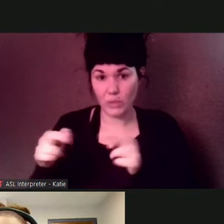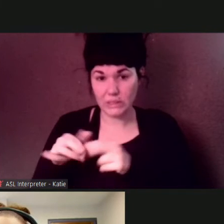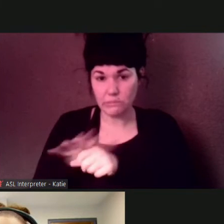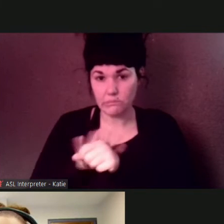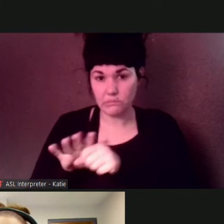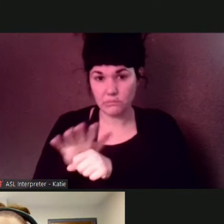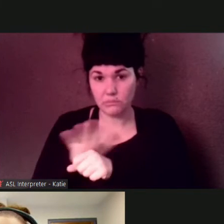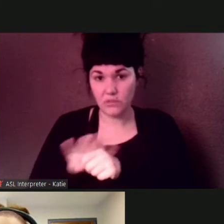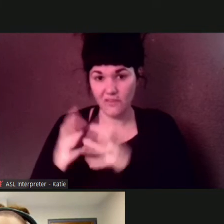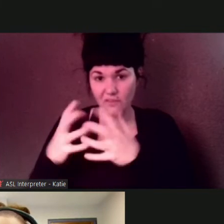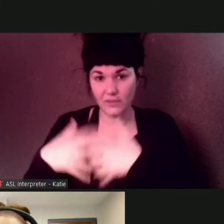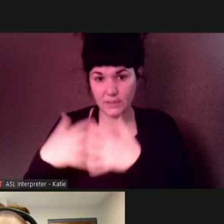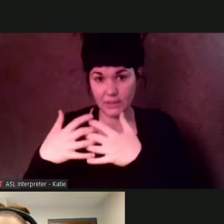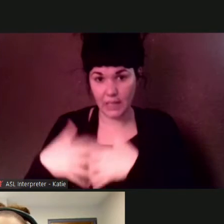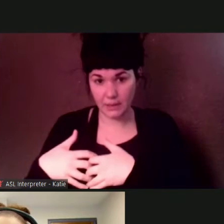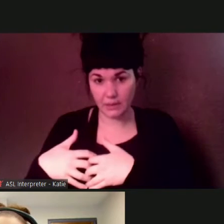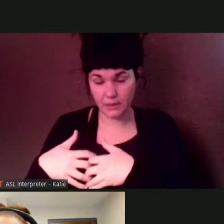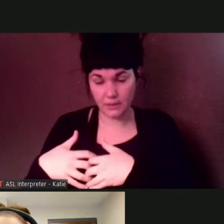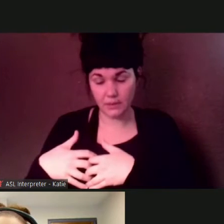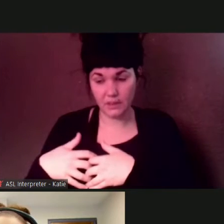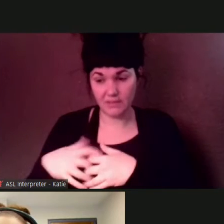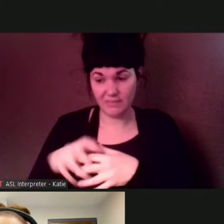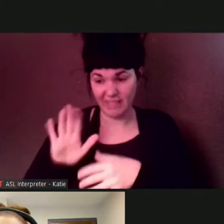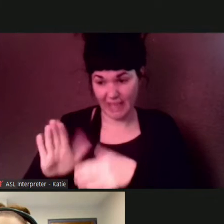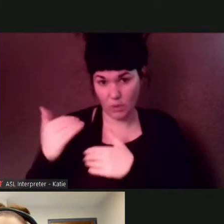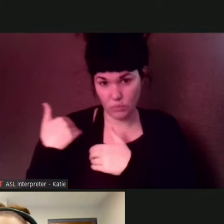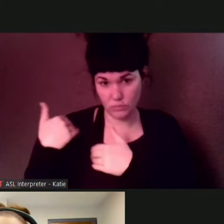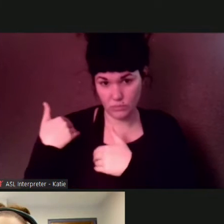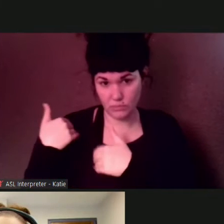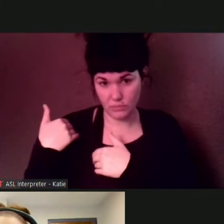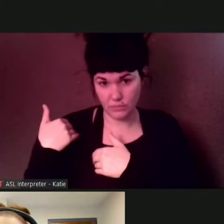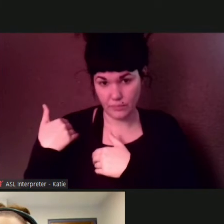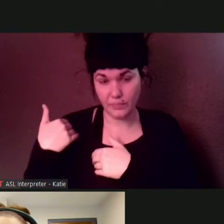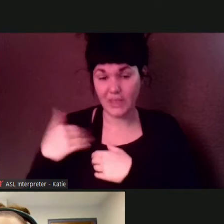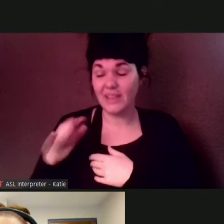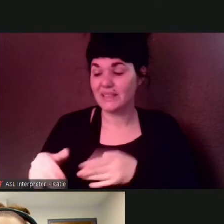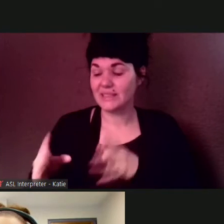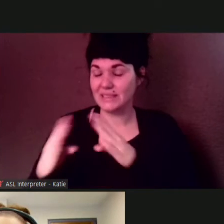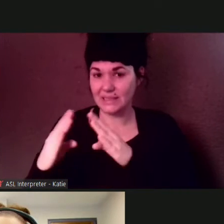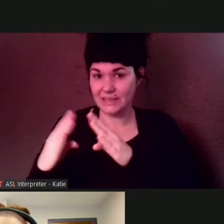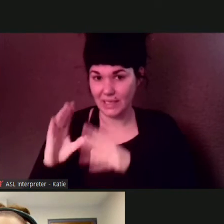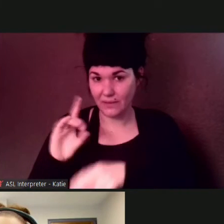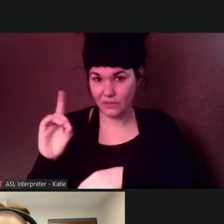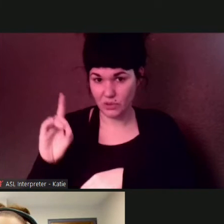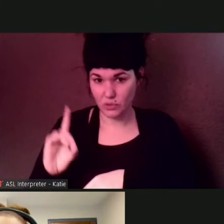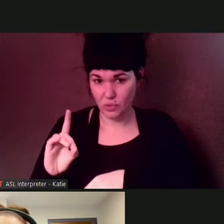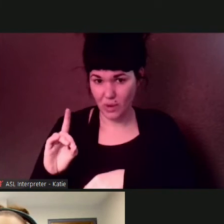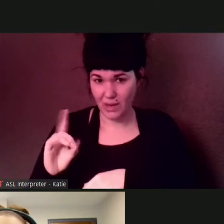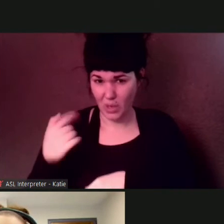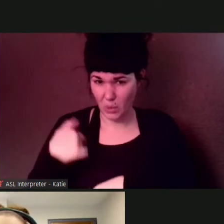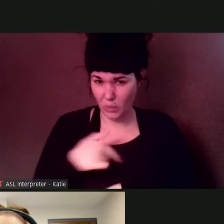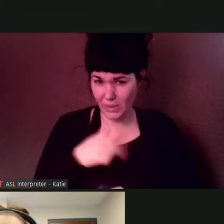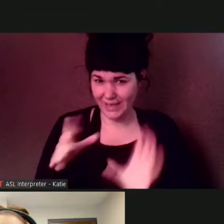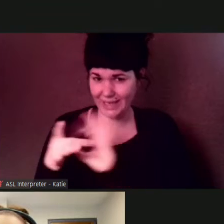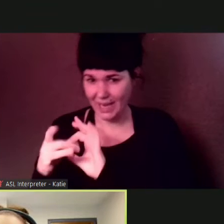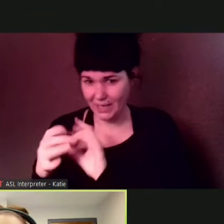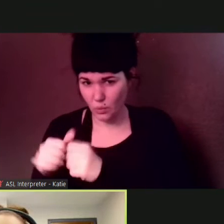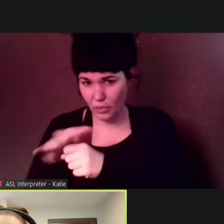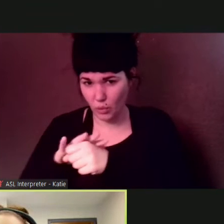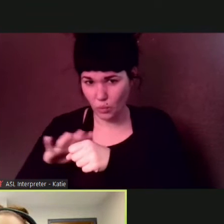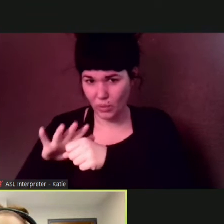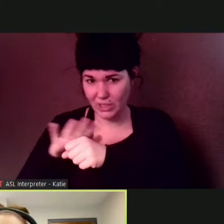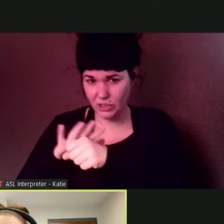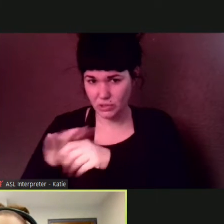changes structurally with the department that regional entity is the city of detroit a part of that regional entity as well we